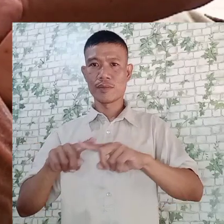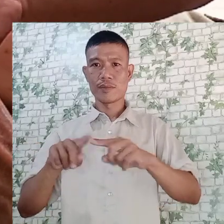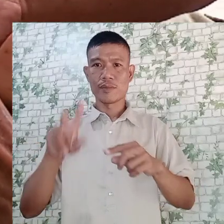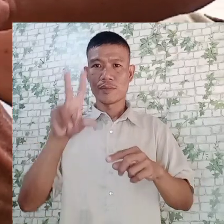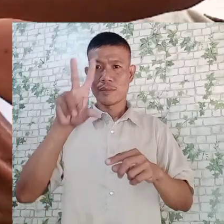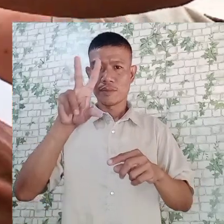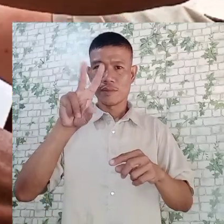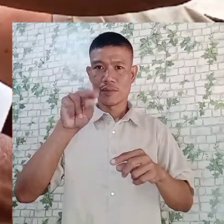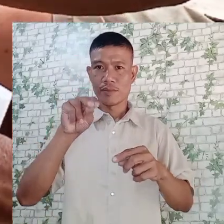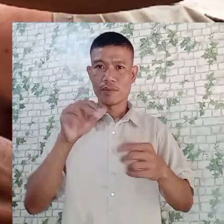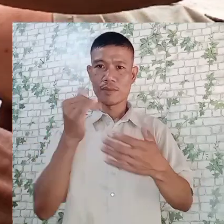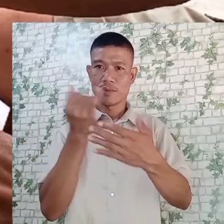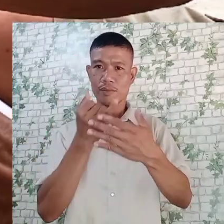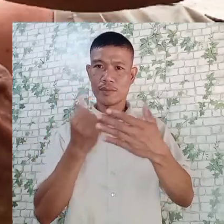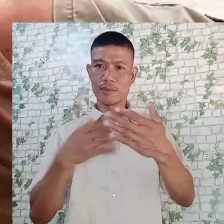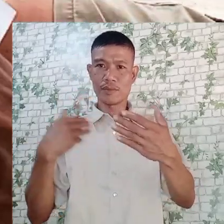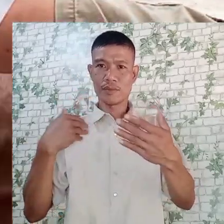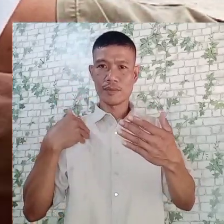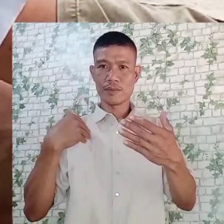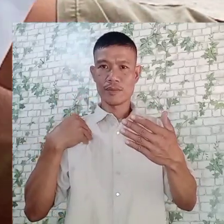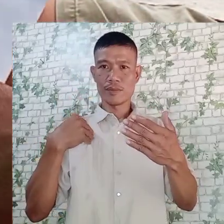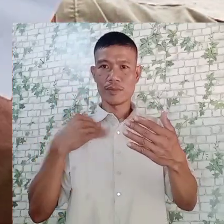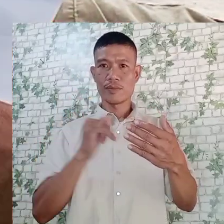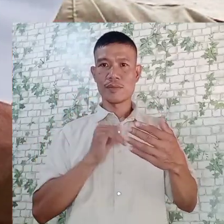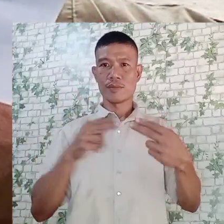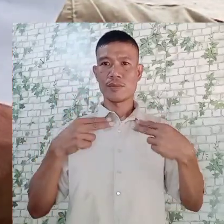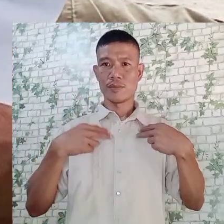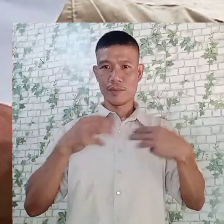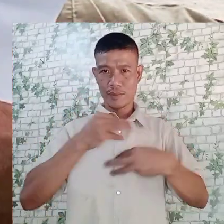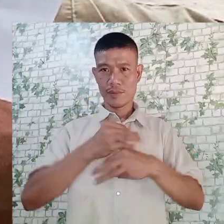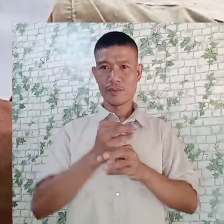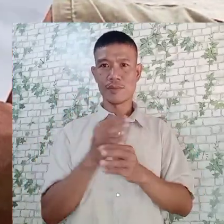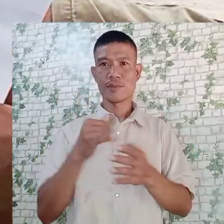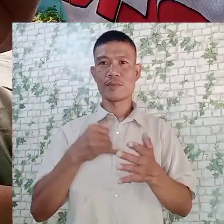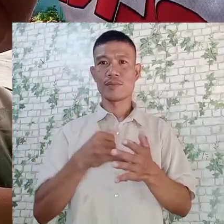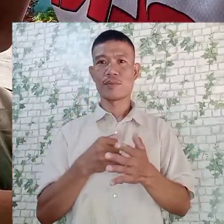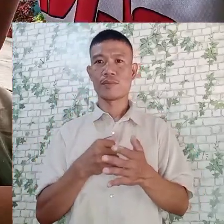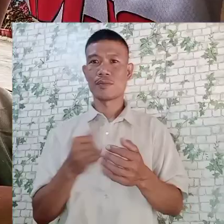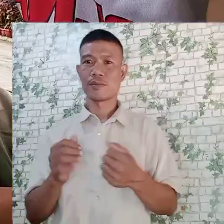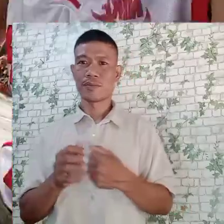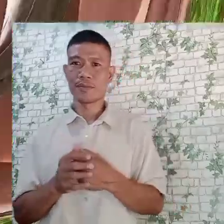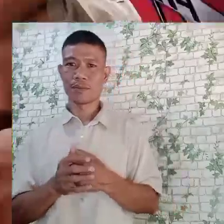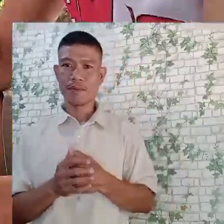So, but no sketch yet. So I have to make that one. So